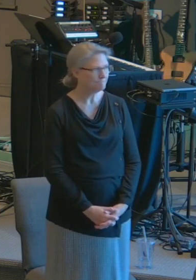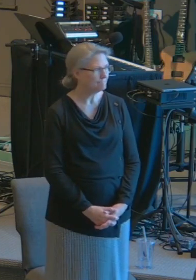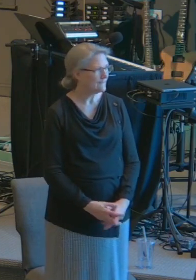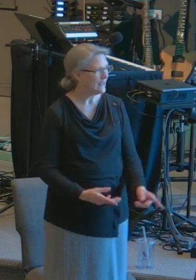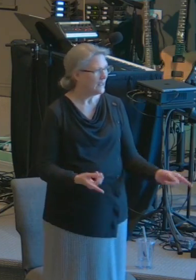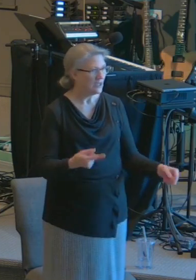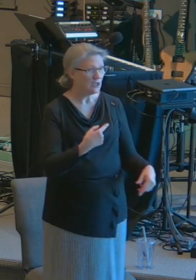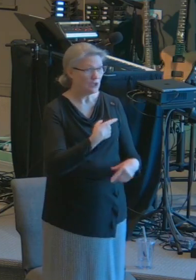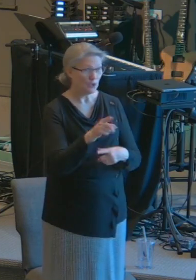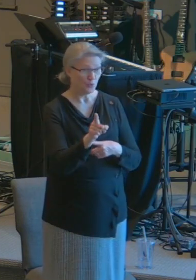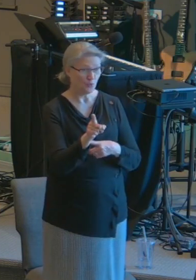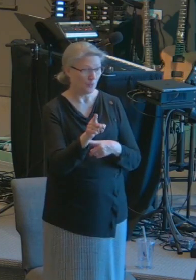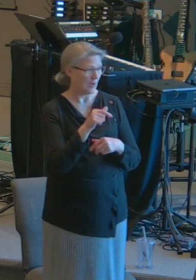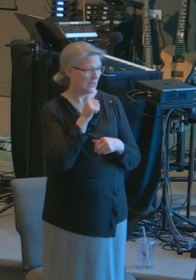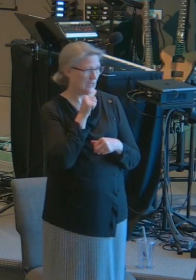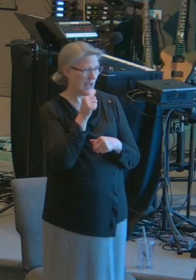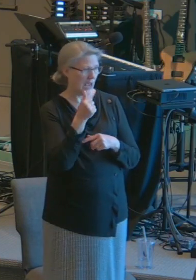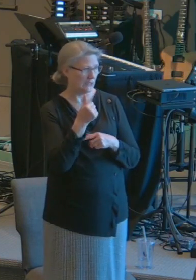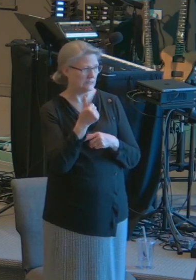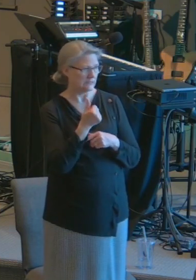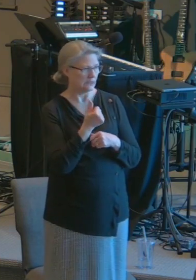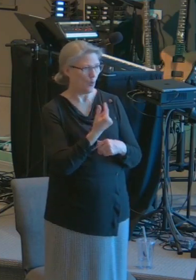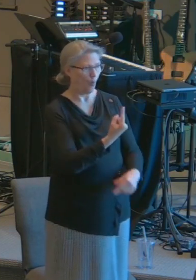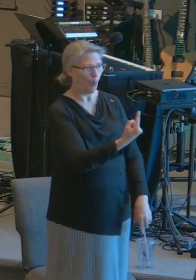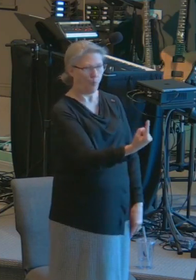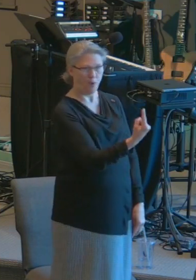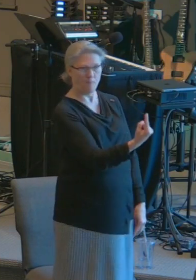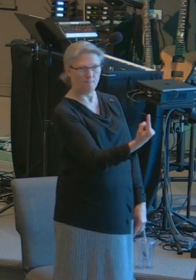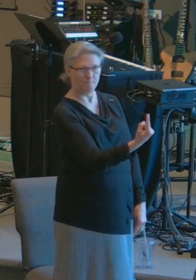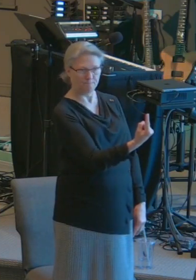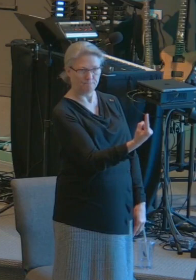You are not one entity.